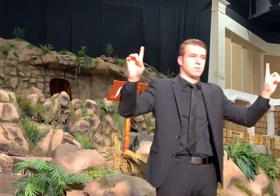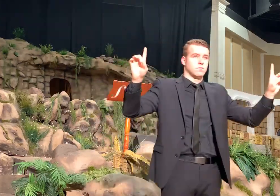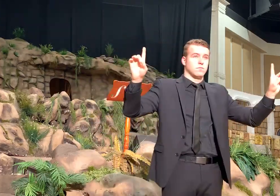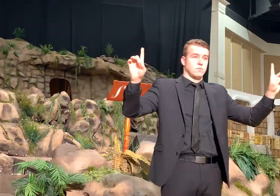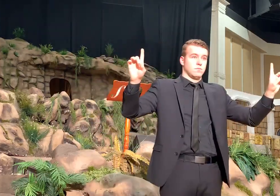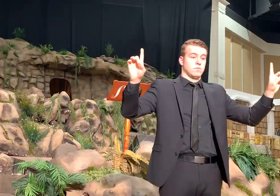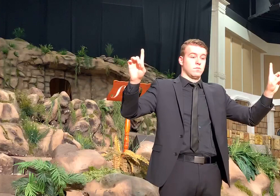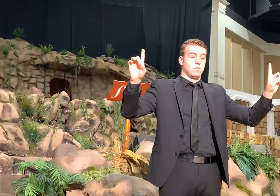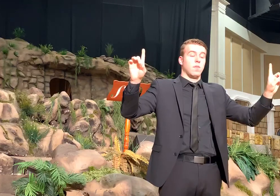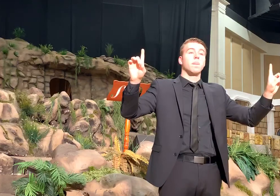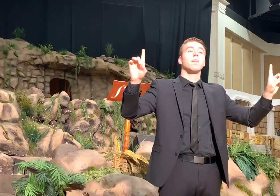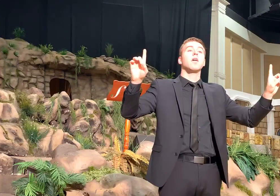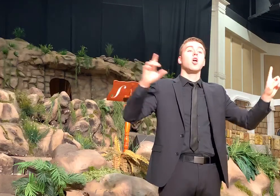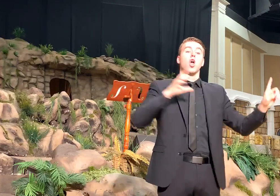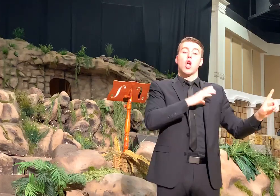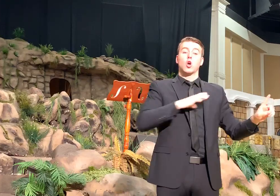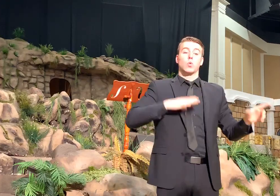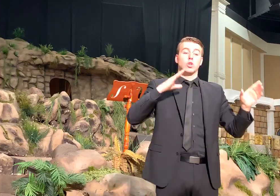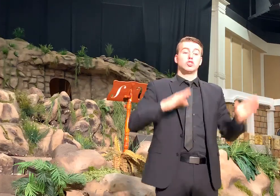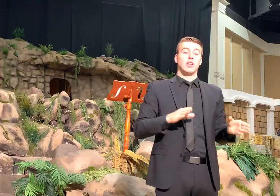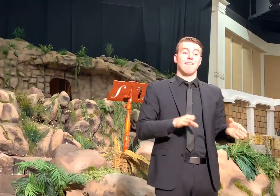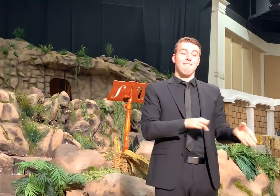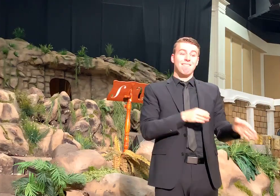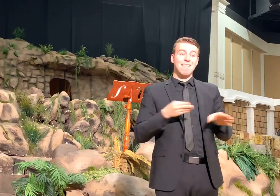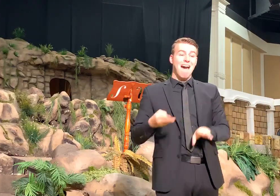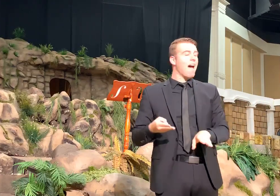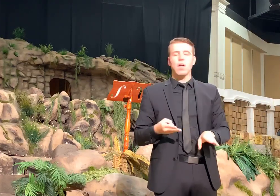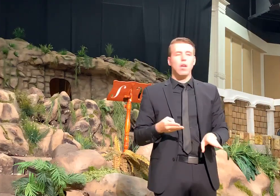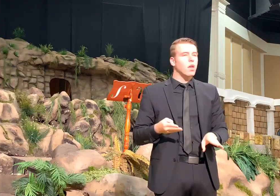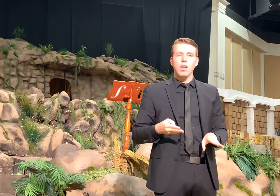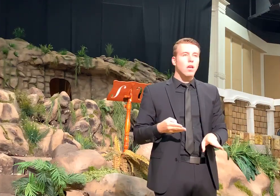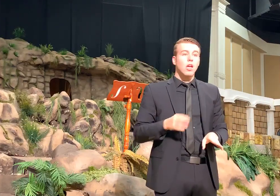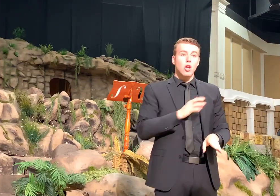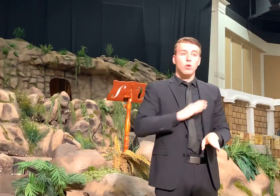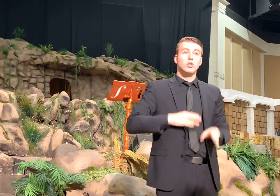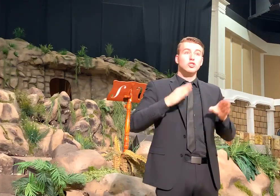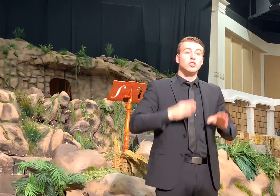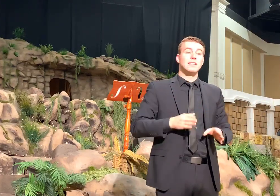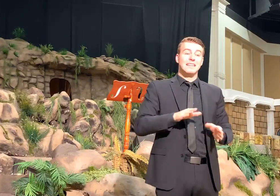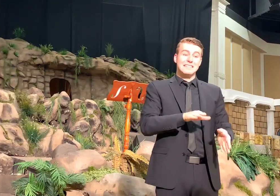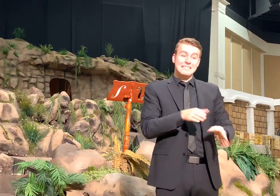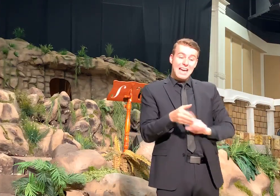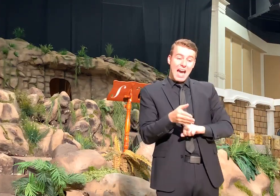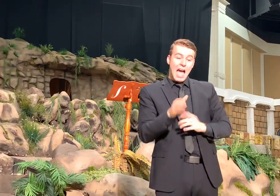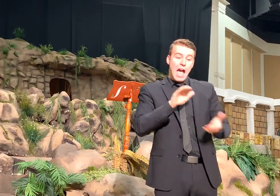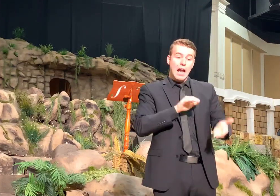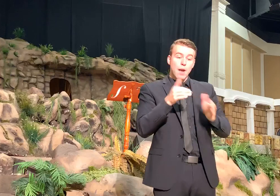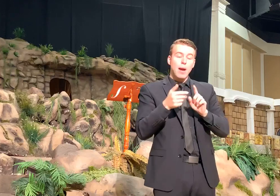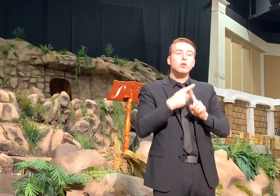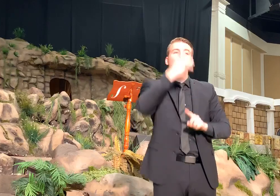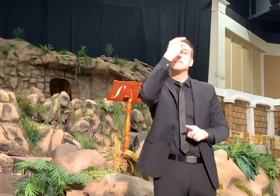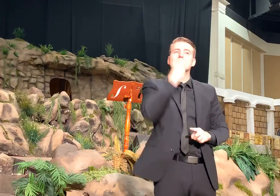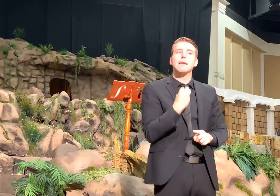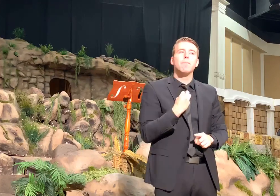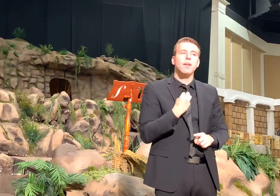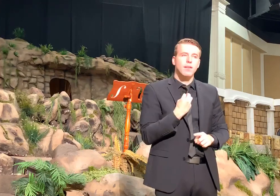is awesome. It is often likened to sleep.